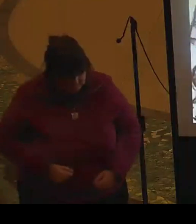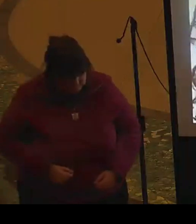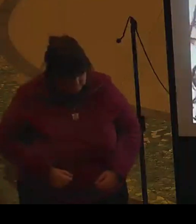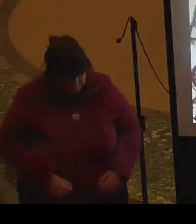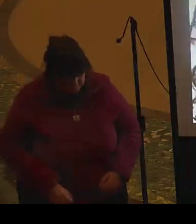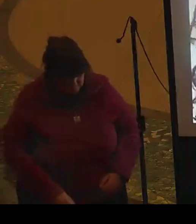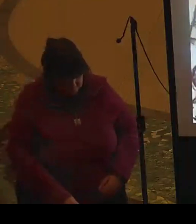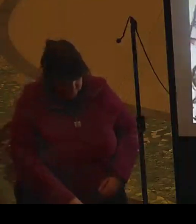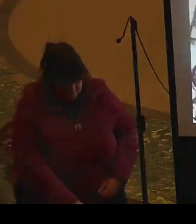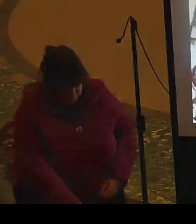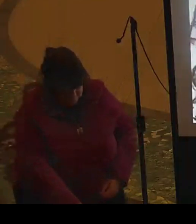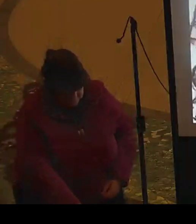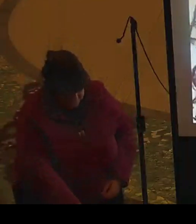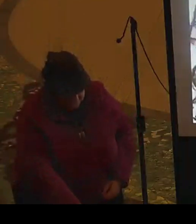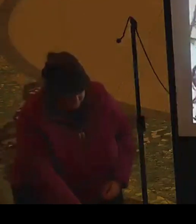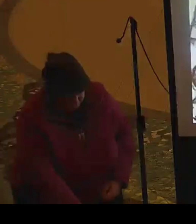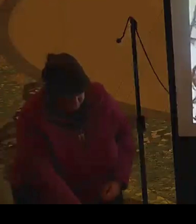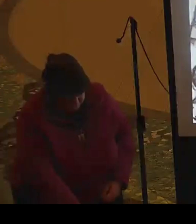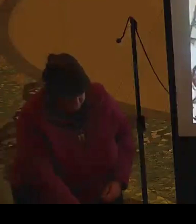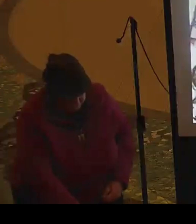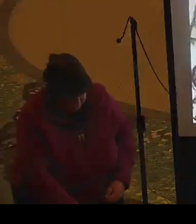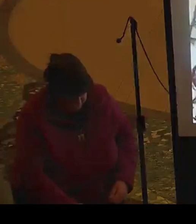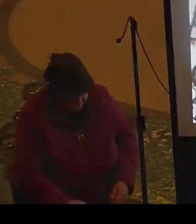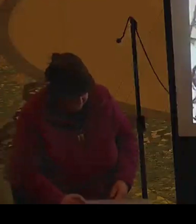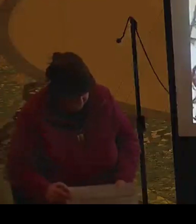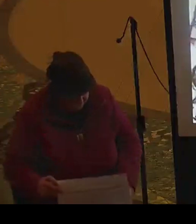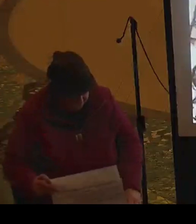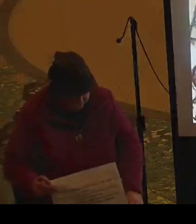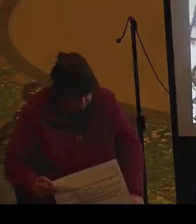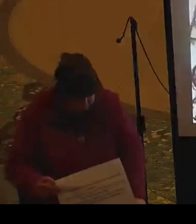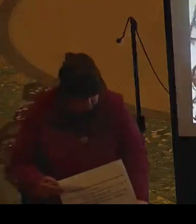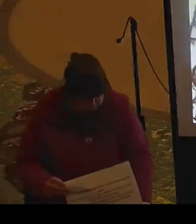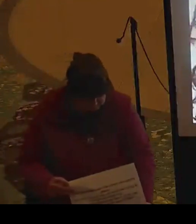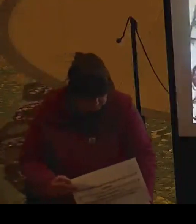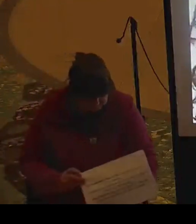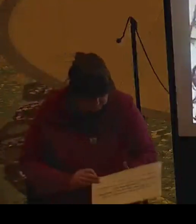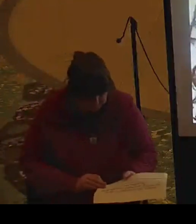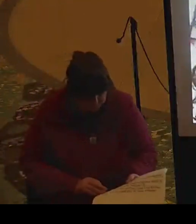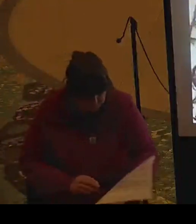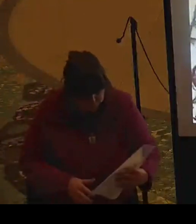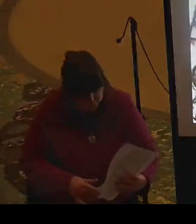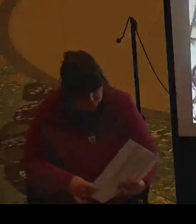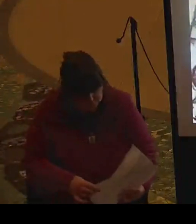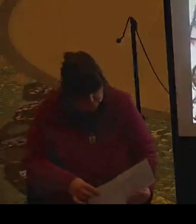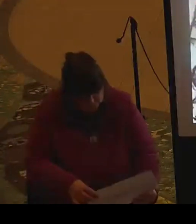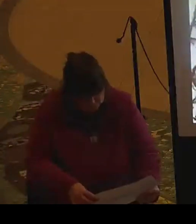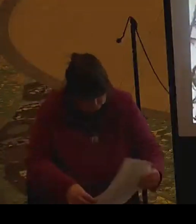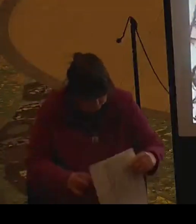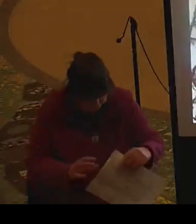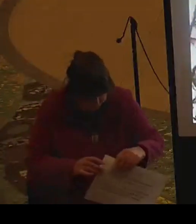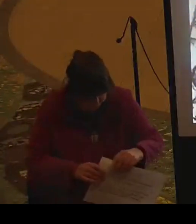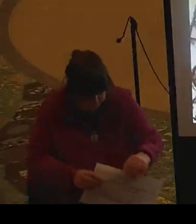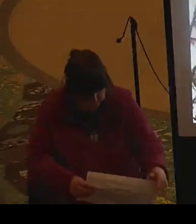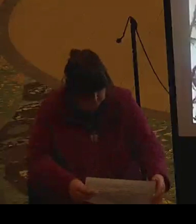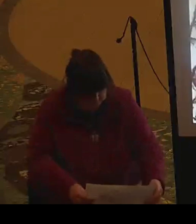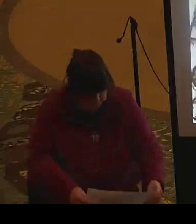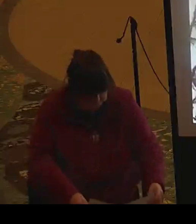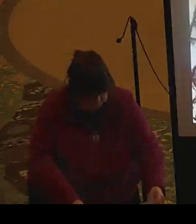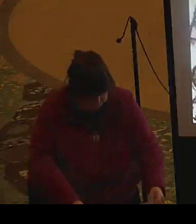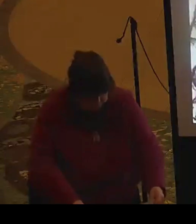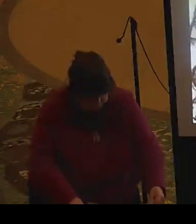of men